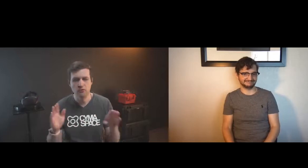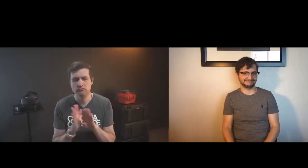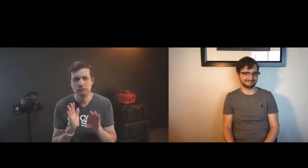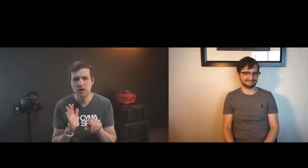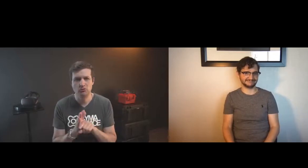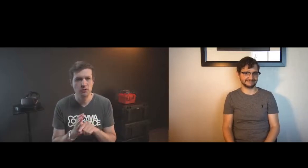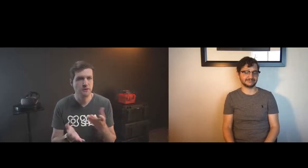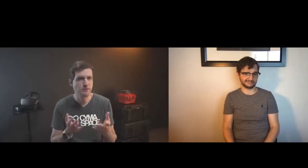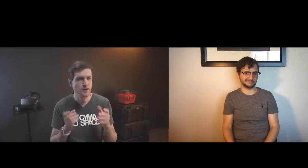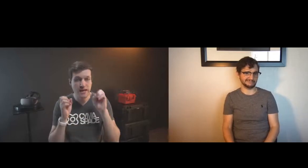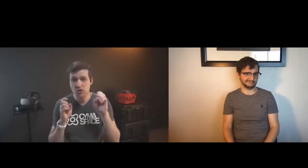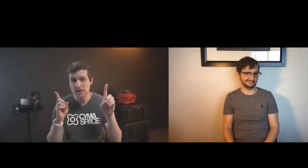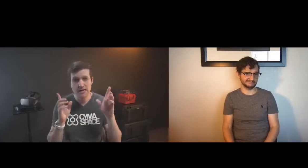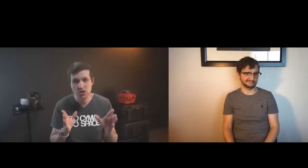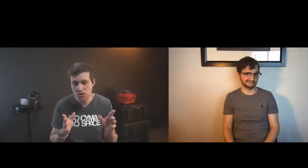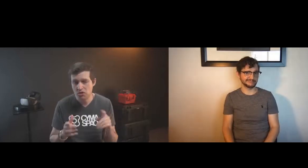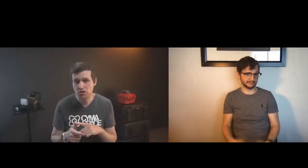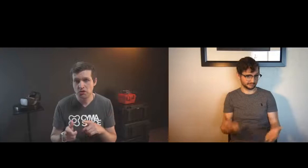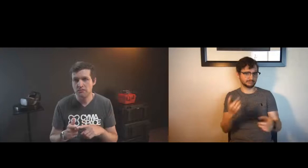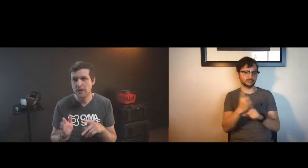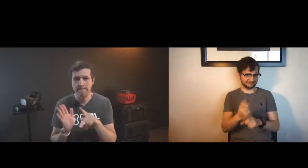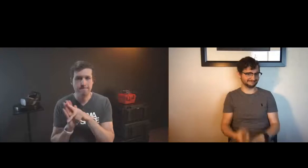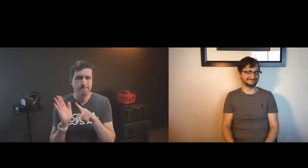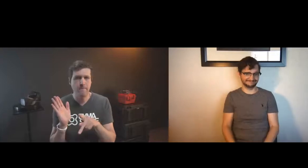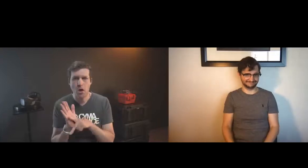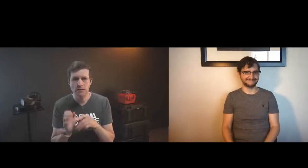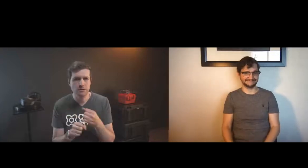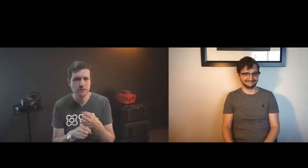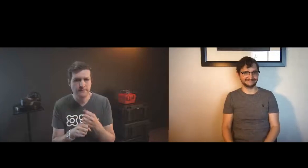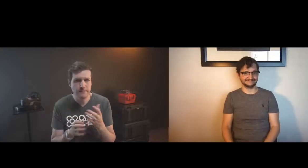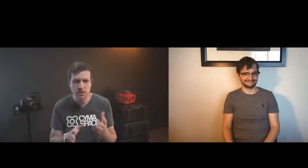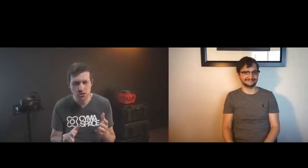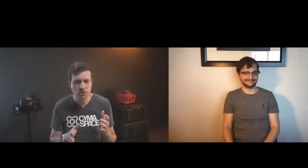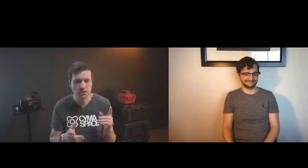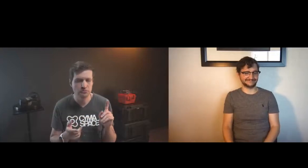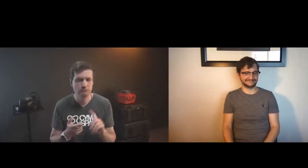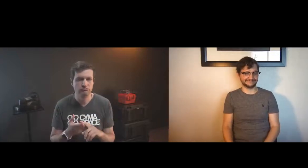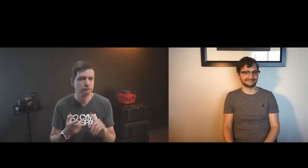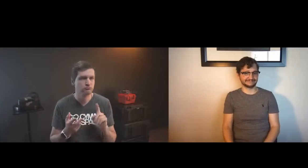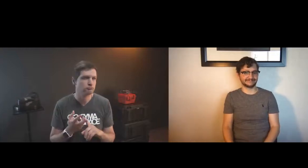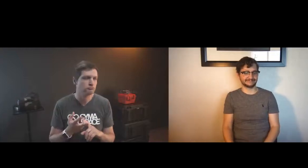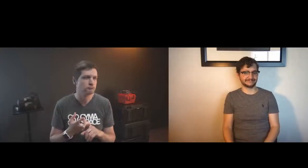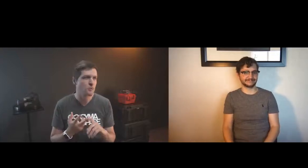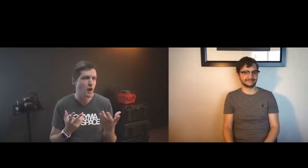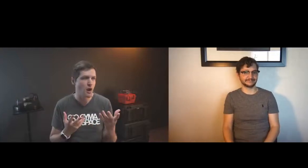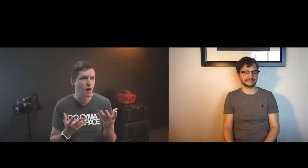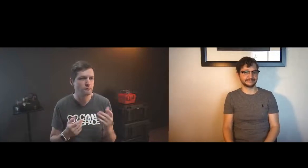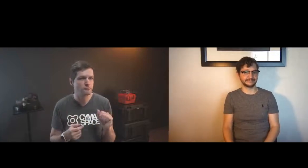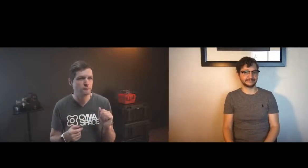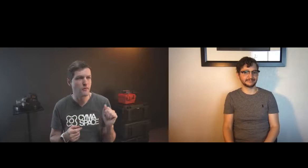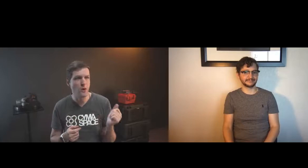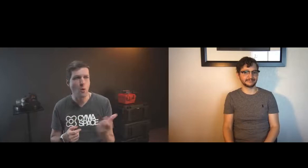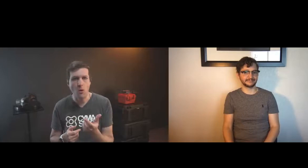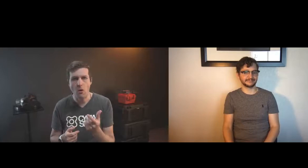there are a lot of people who are interested in this topic from uh diverse backgrounds educators policy makers um